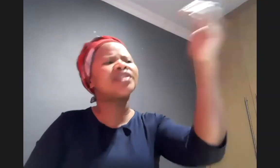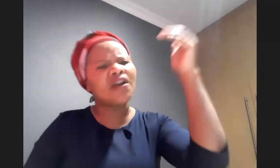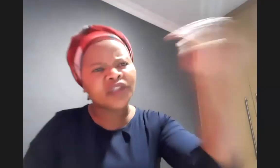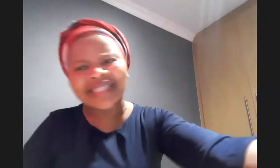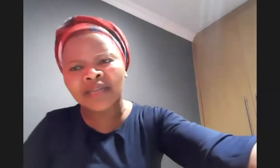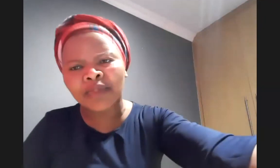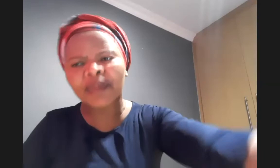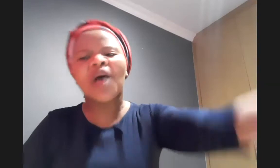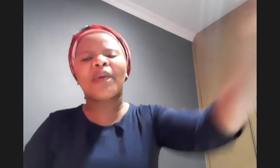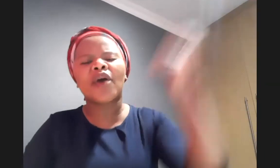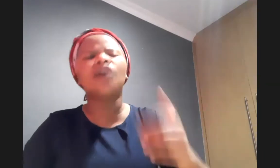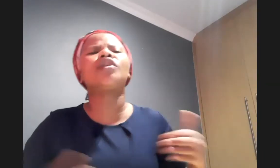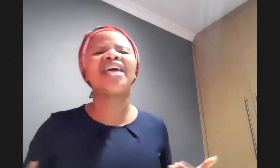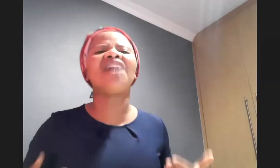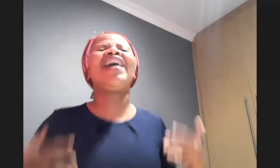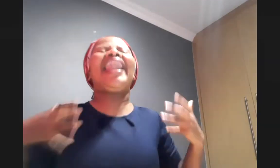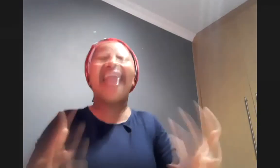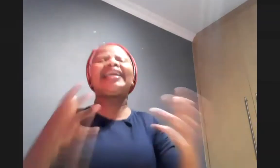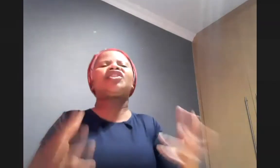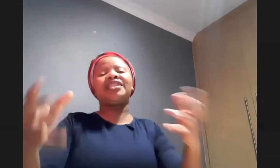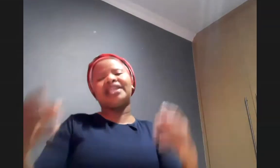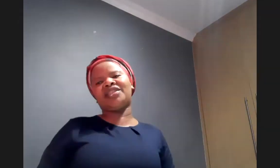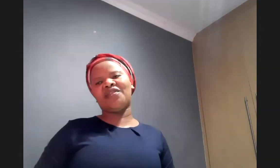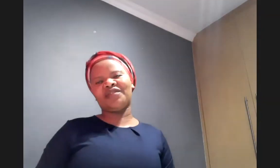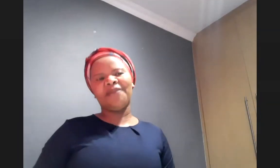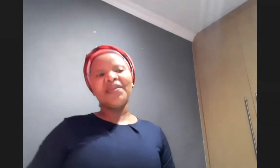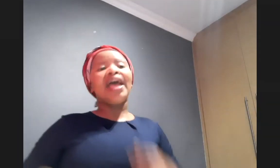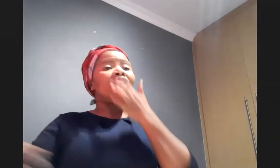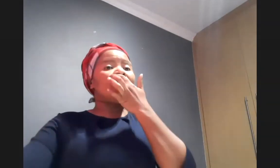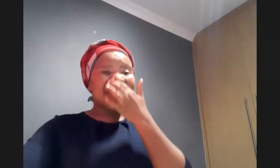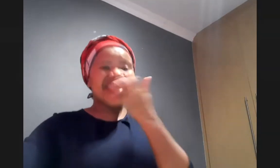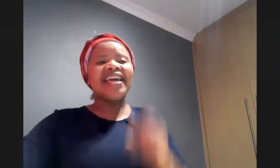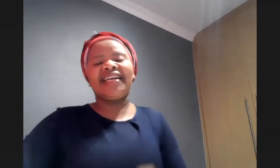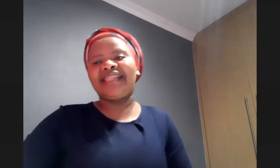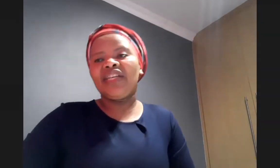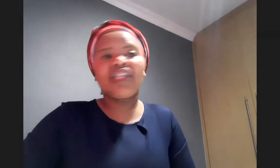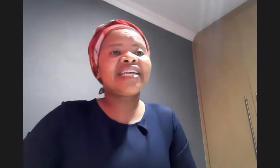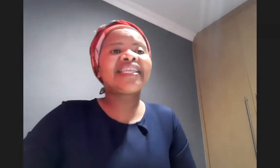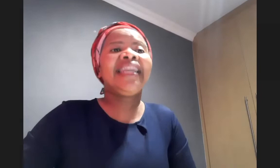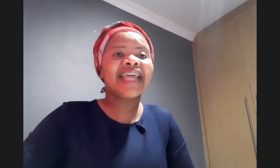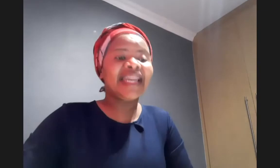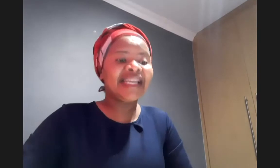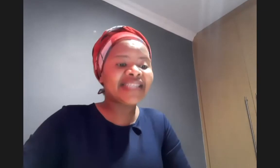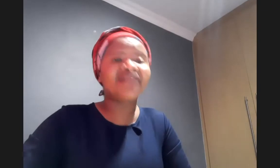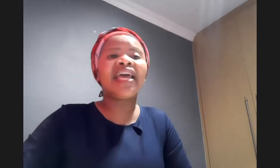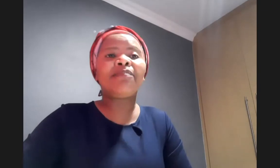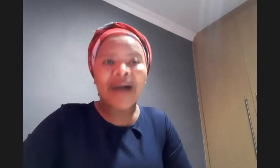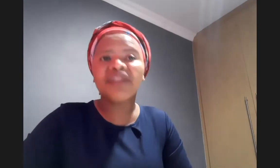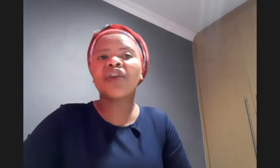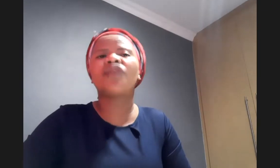serve jesus in people but we also serve like jesus served for three years jesus literally served a bunch of